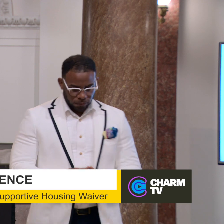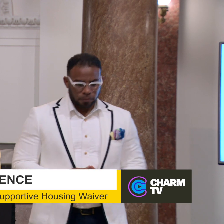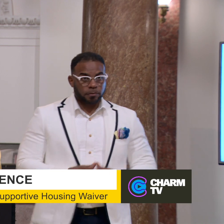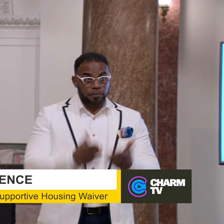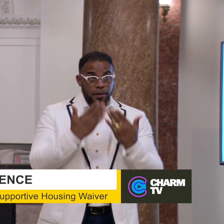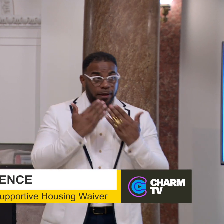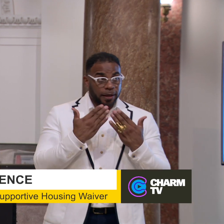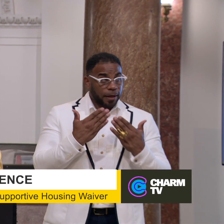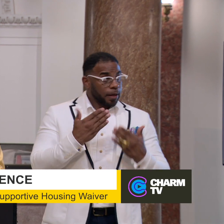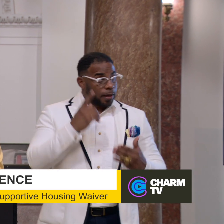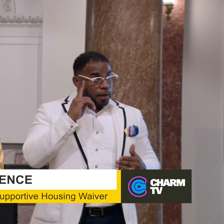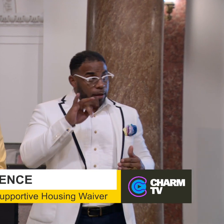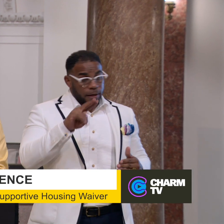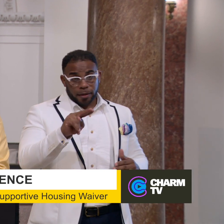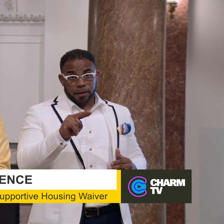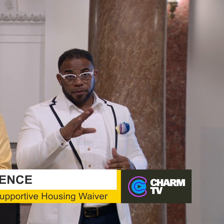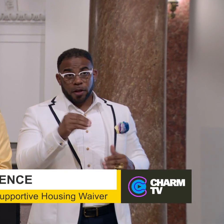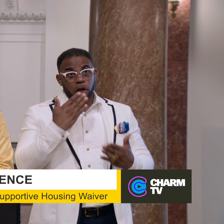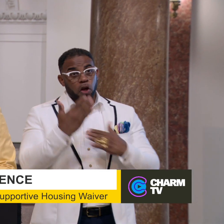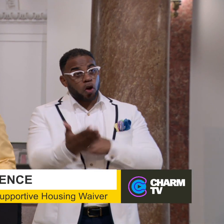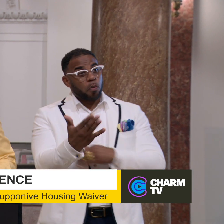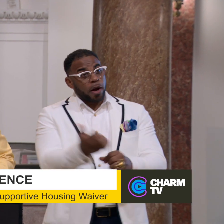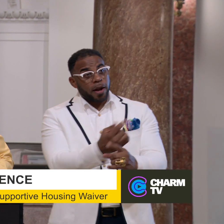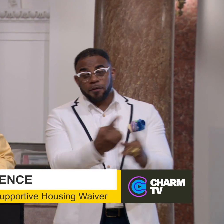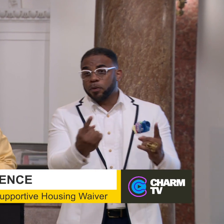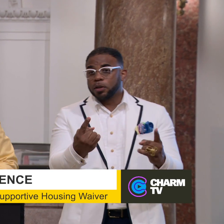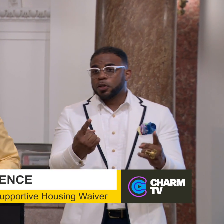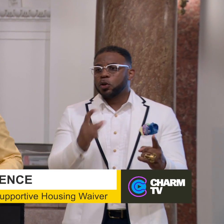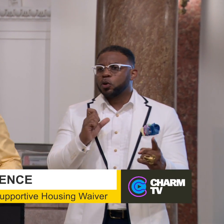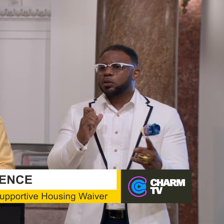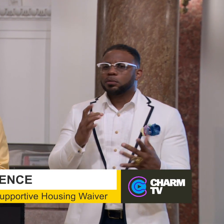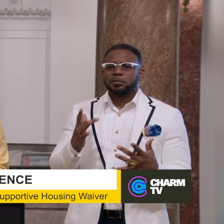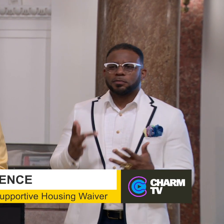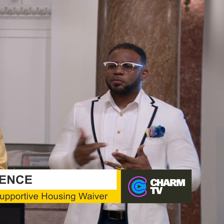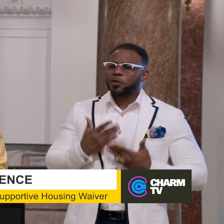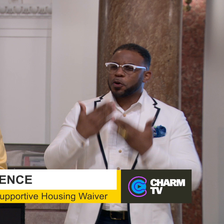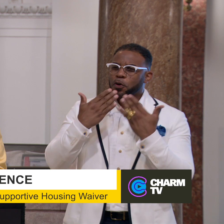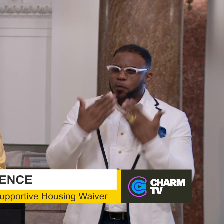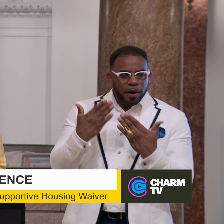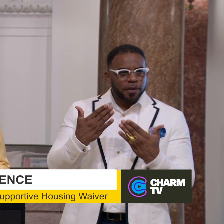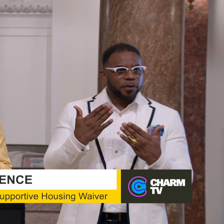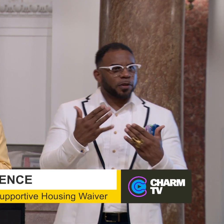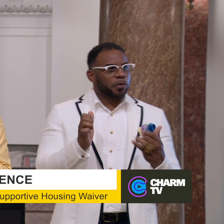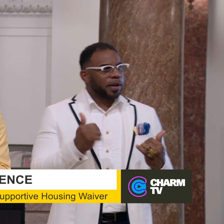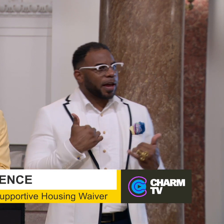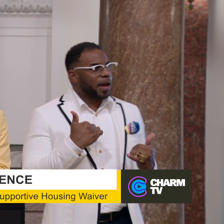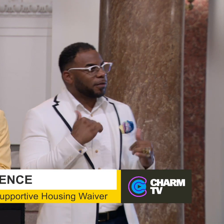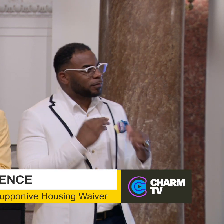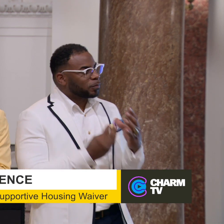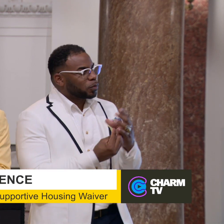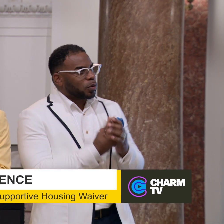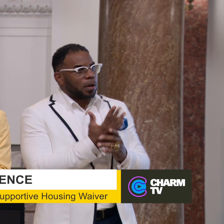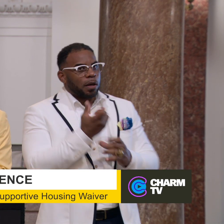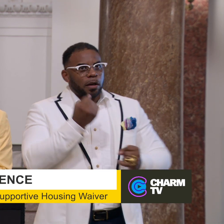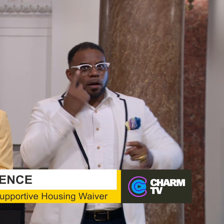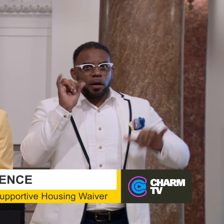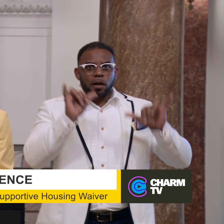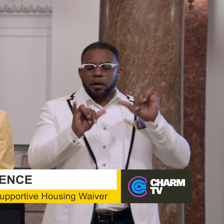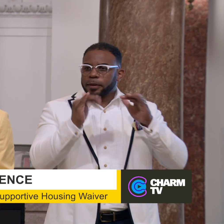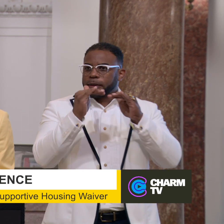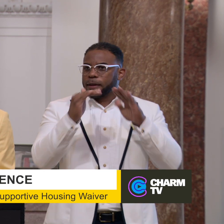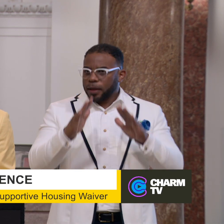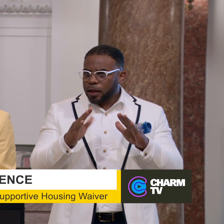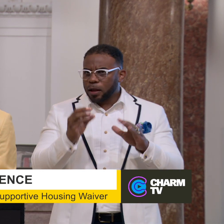Thank you, Kevin. And good morning, everyone. And we're so grateful that we have evolved to understand that